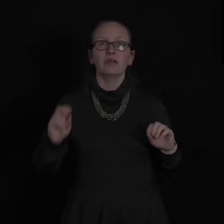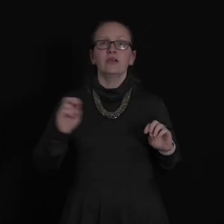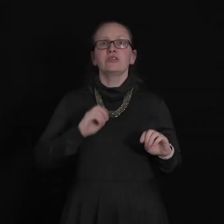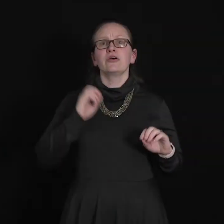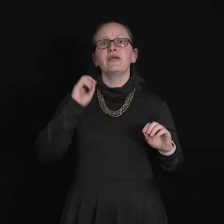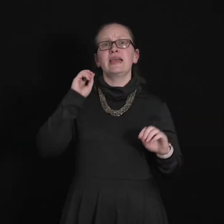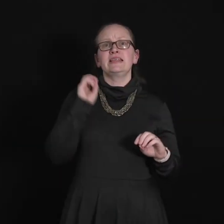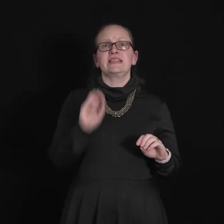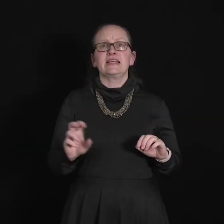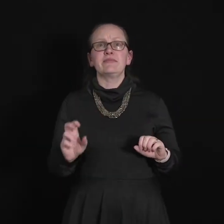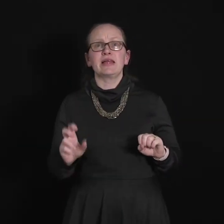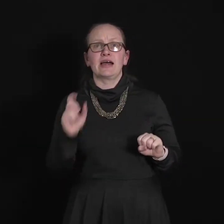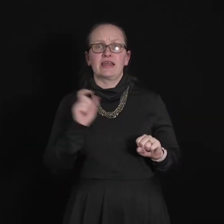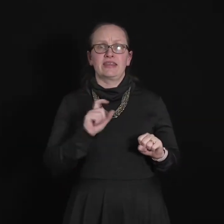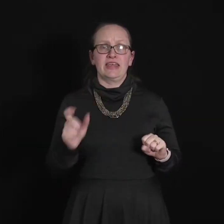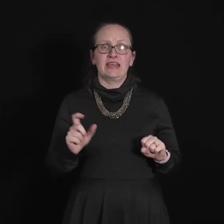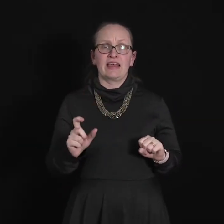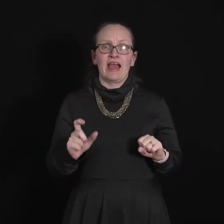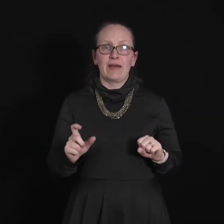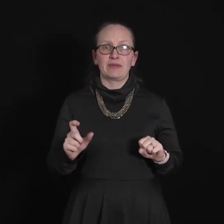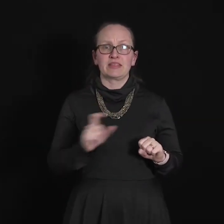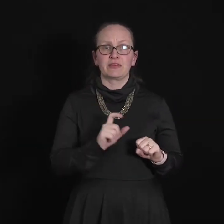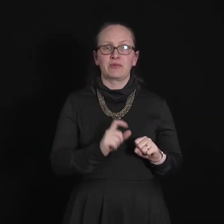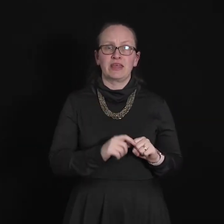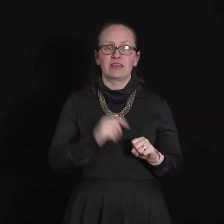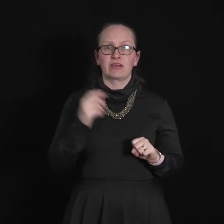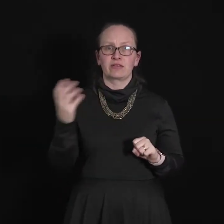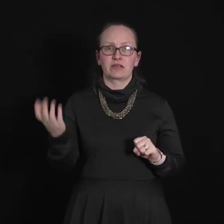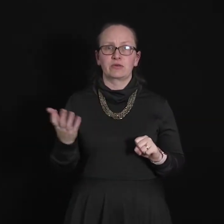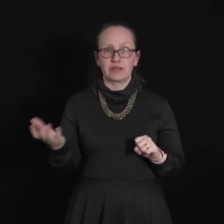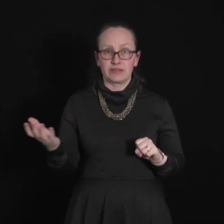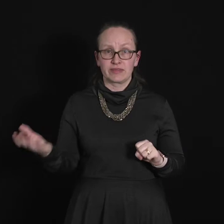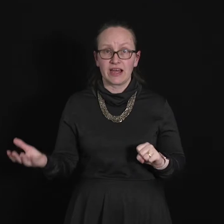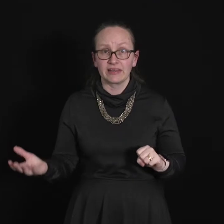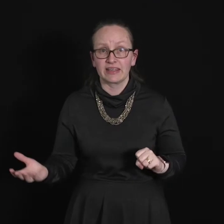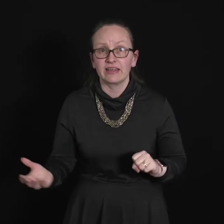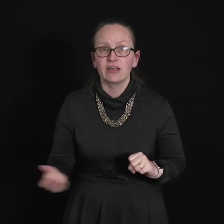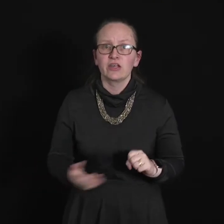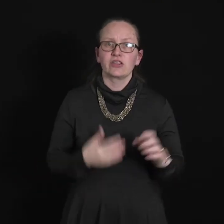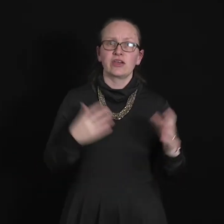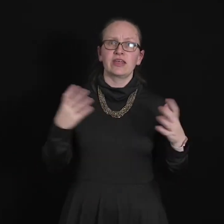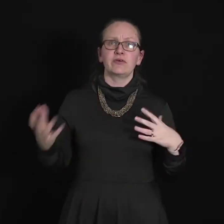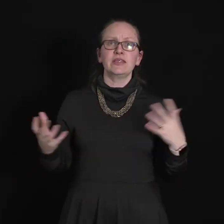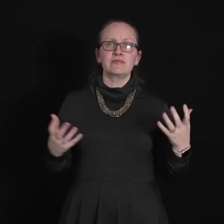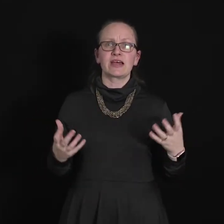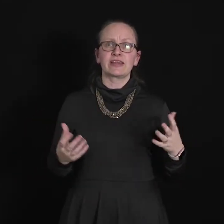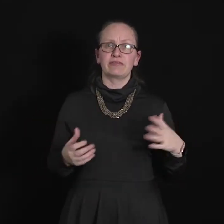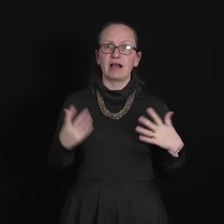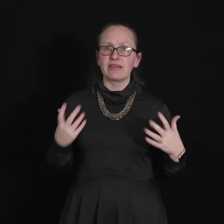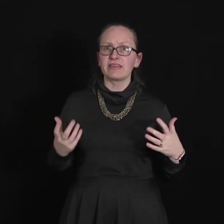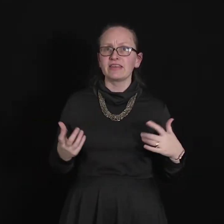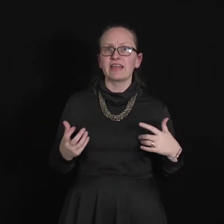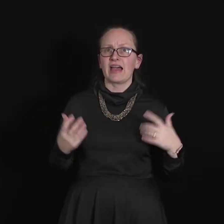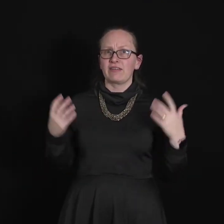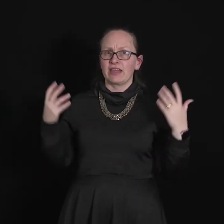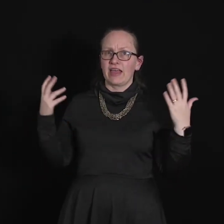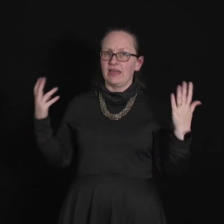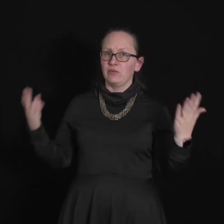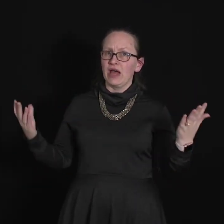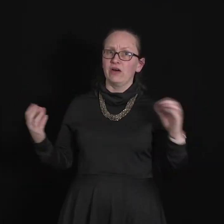So a similar thing happens with quantum tunneling. So in quantum tunneling rather than having a well